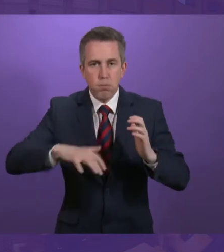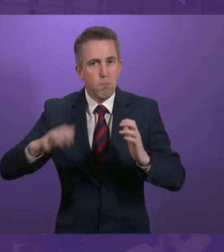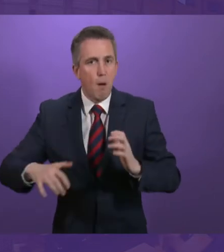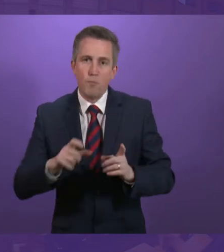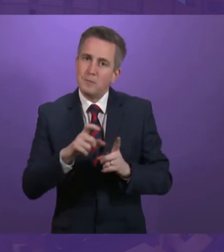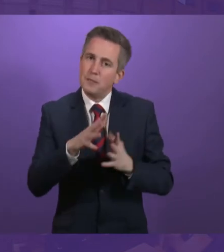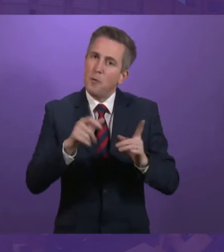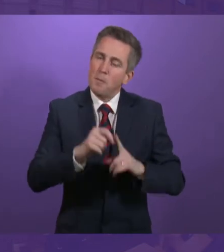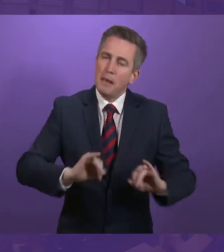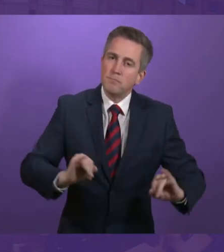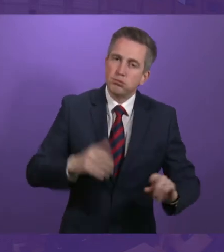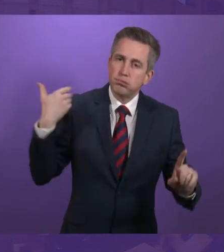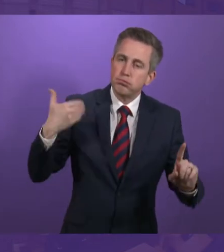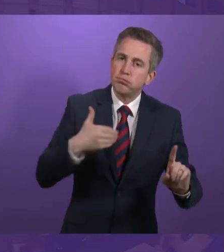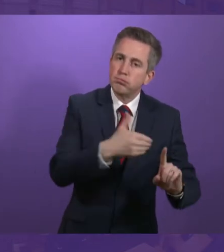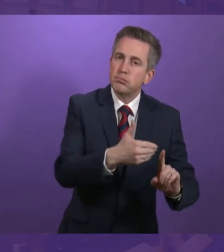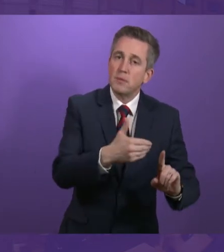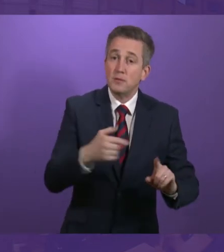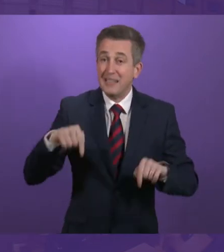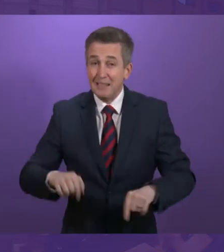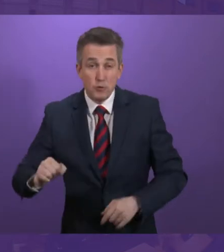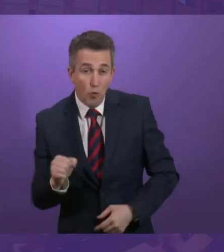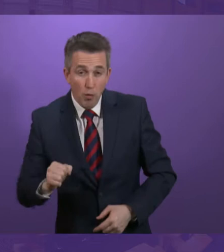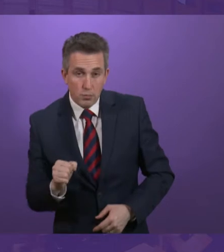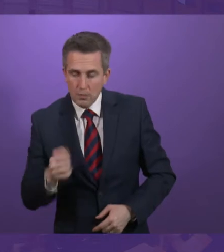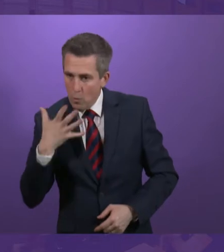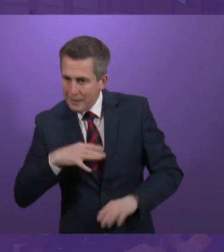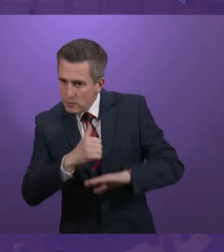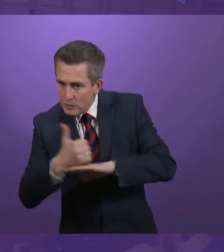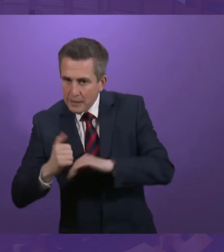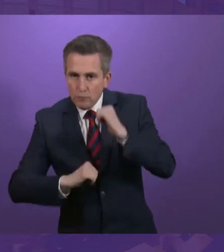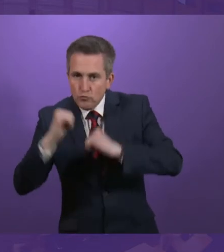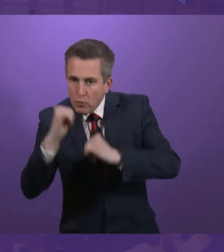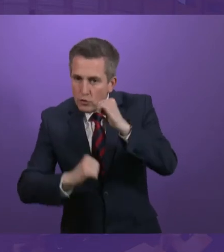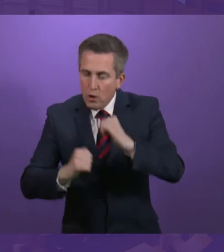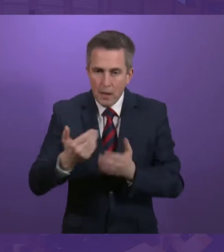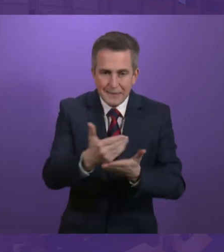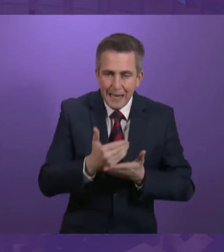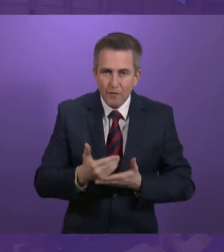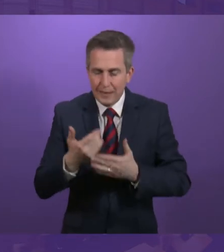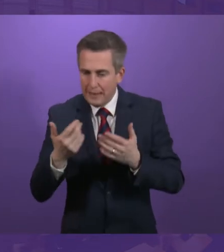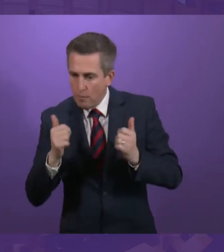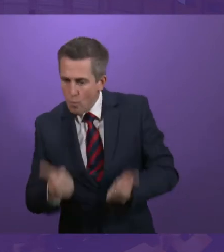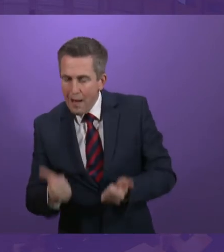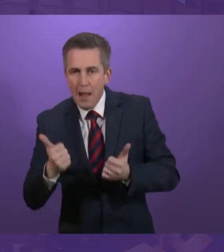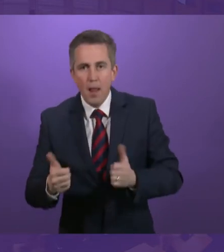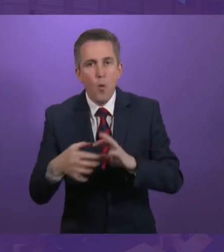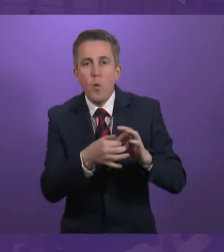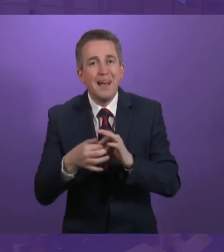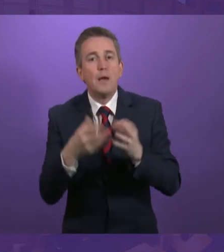from one government's agency to another's and we must do this effectively and securely and in conjunction with the DWP.